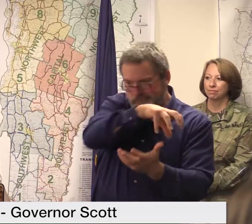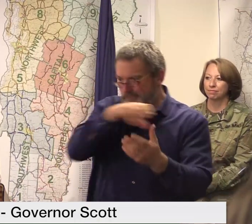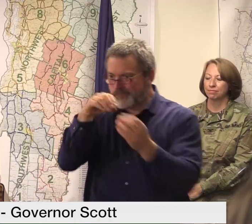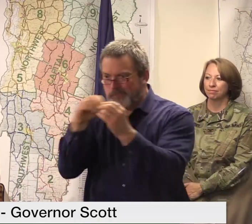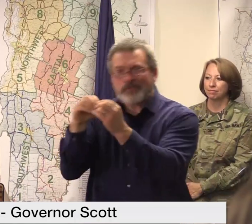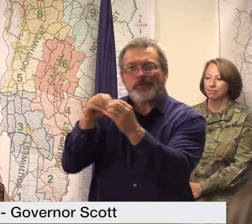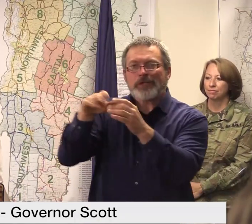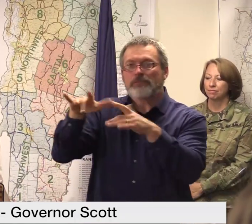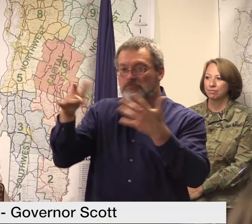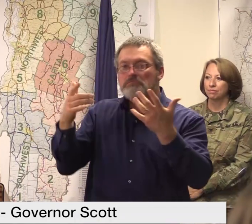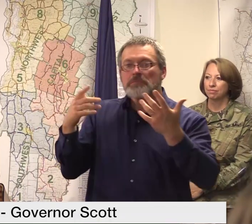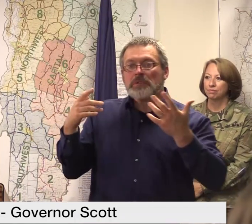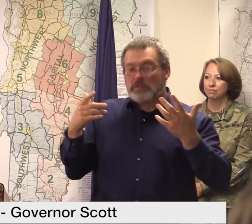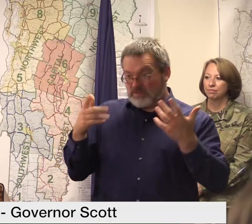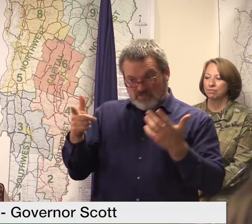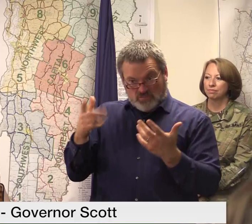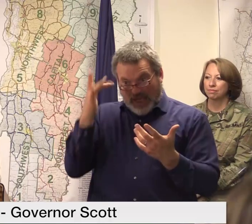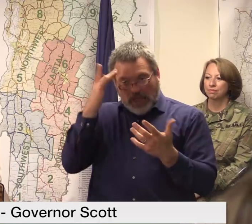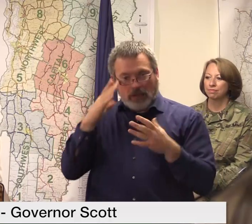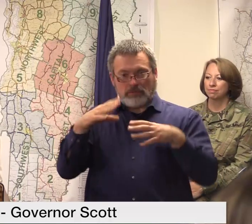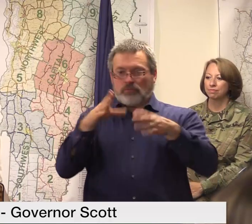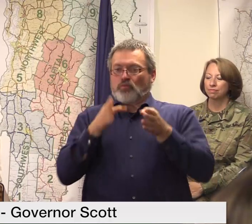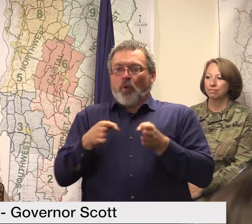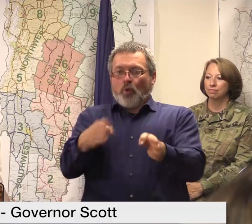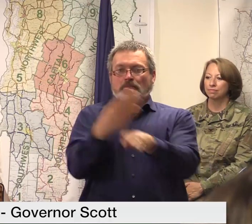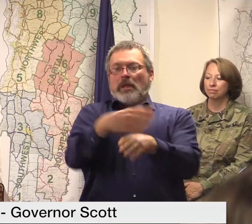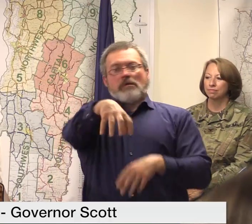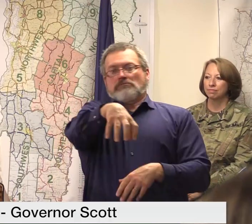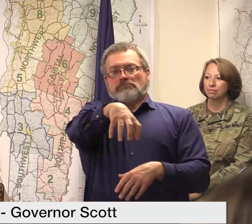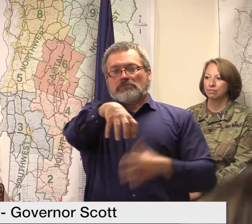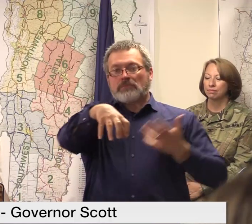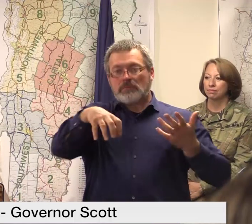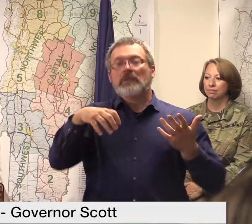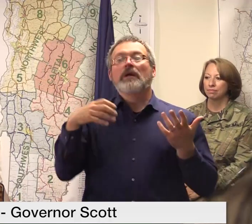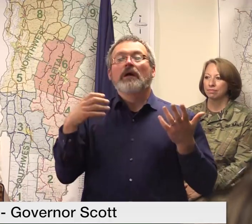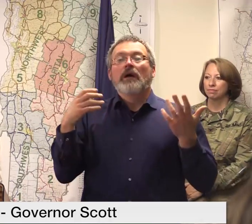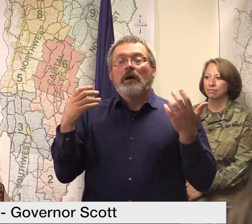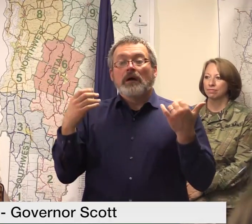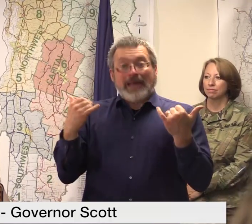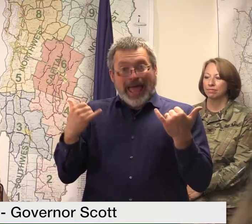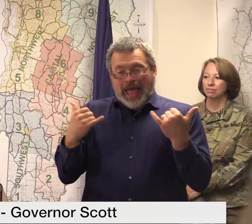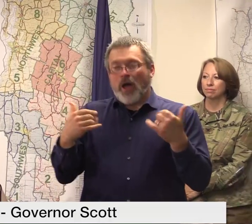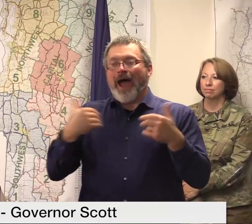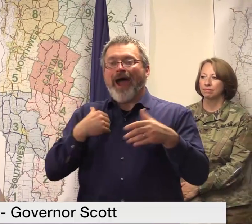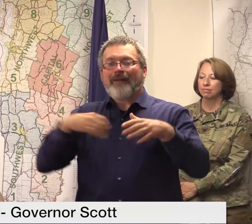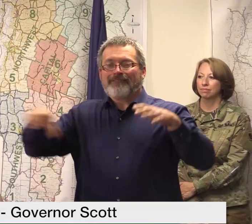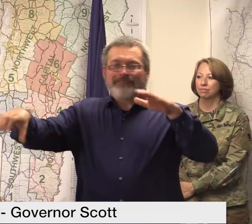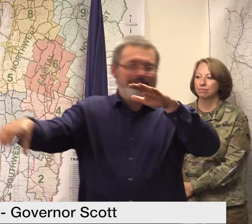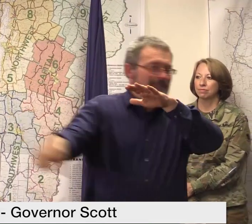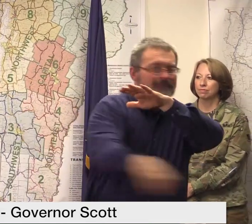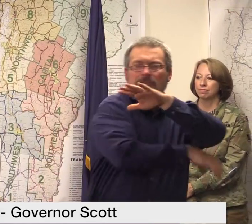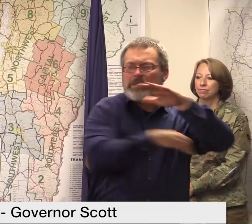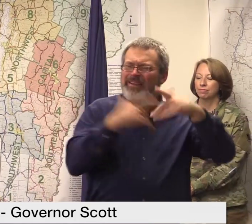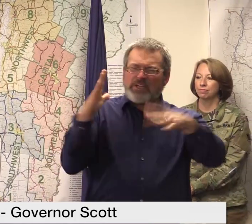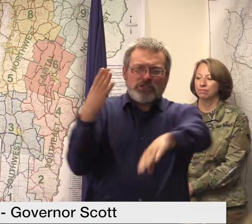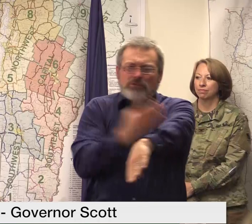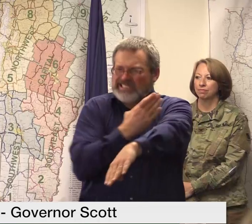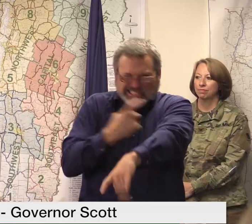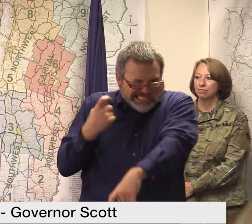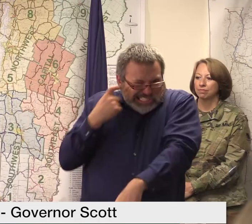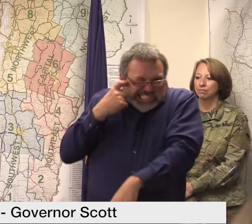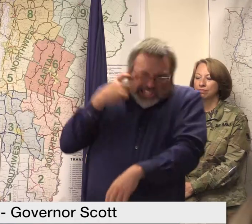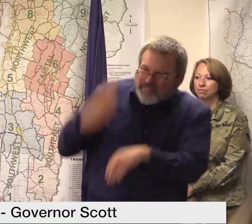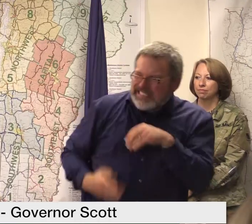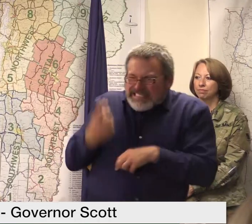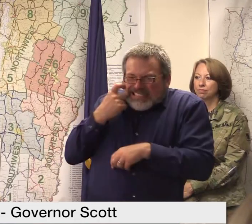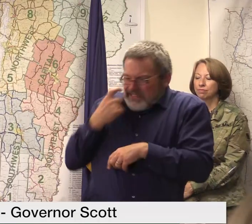the road today that that culvert that went through there was undersized so with the with the